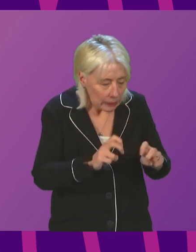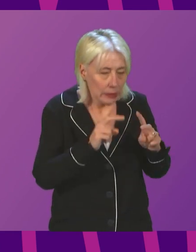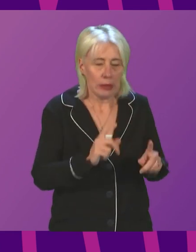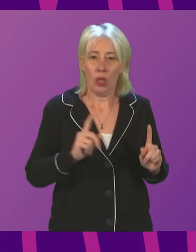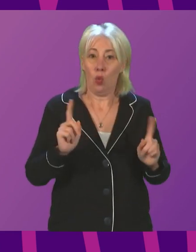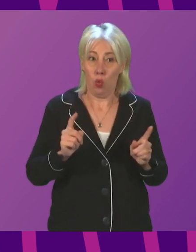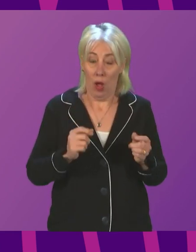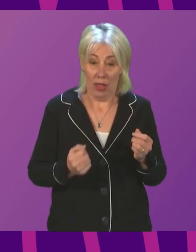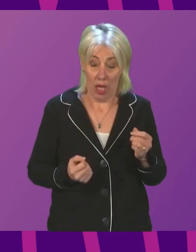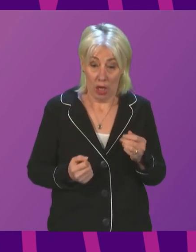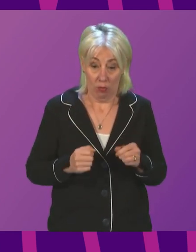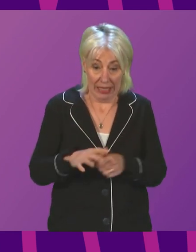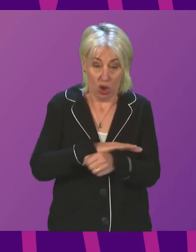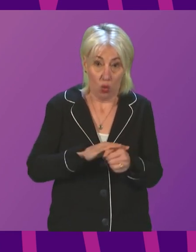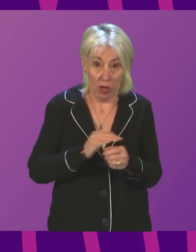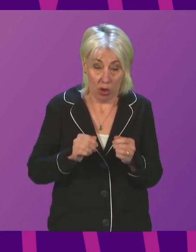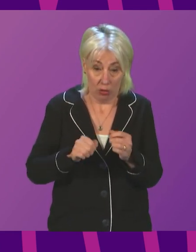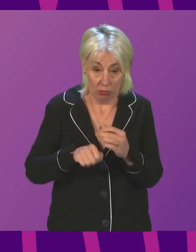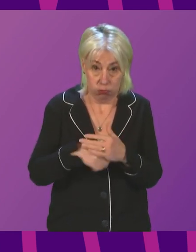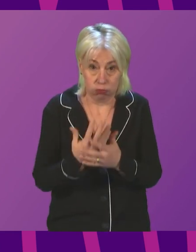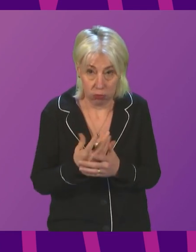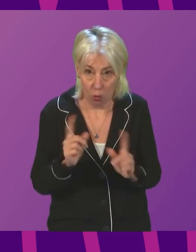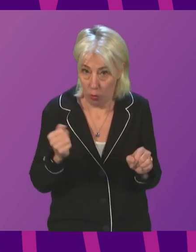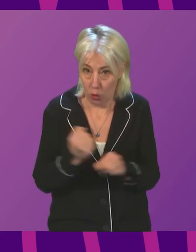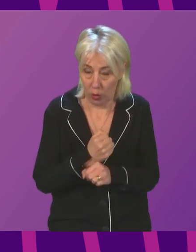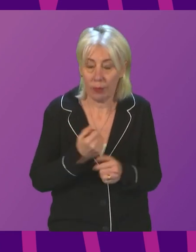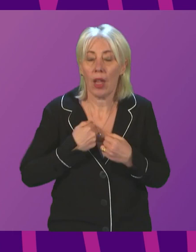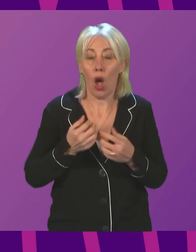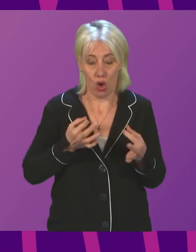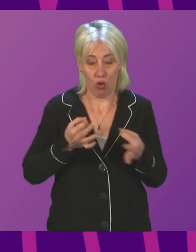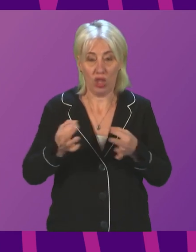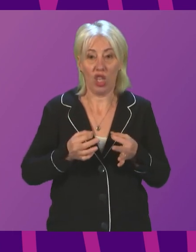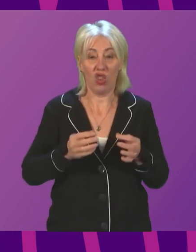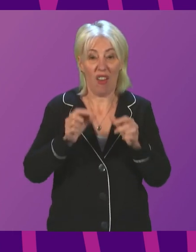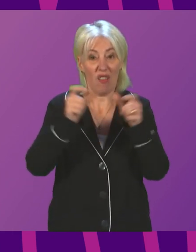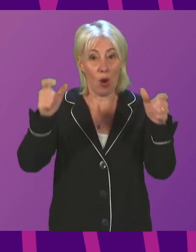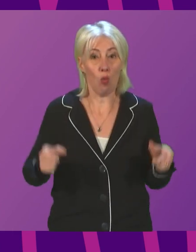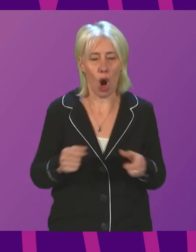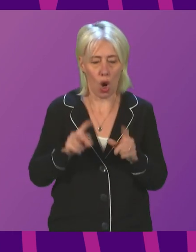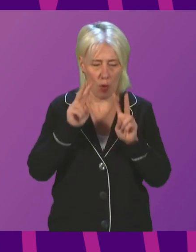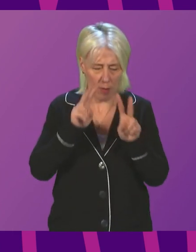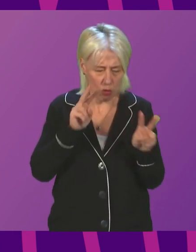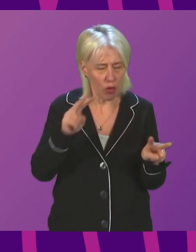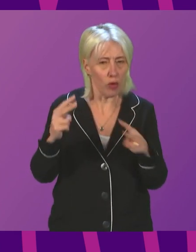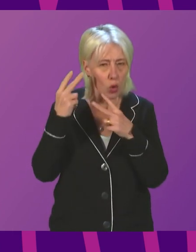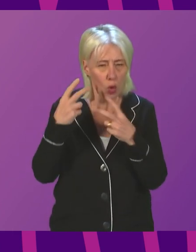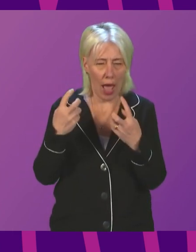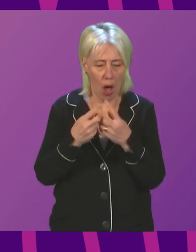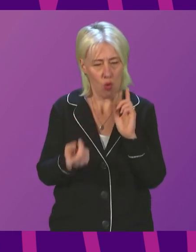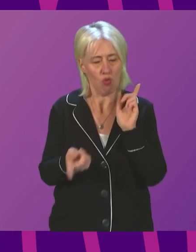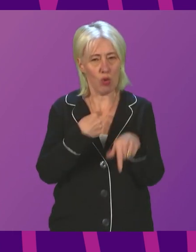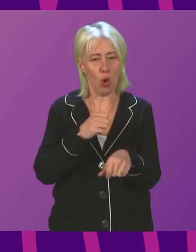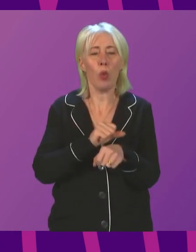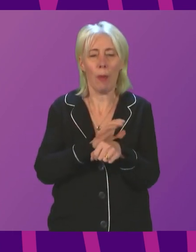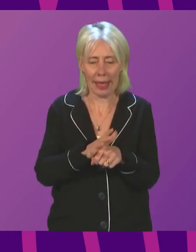situation. We have been reviewing our strategic framework which defines the Scottish Government's overall approach to responding to the pandemic,